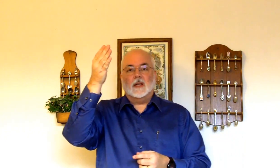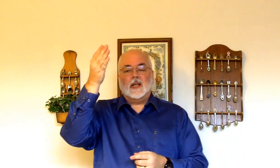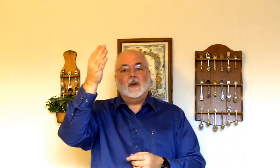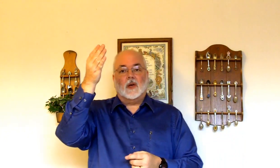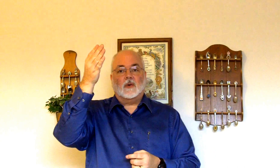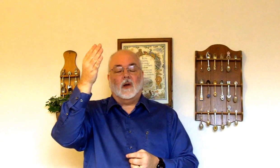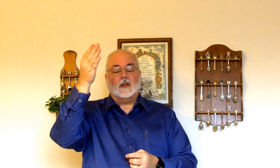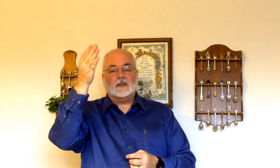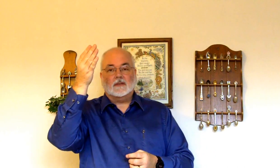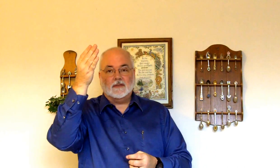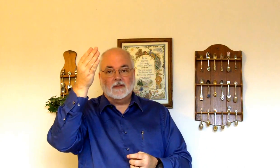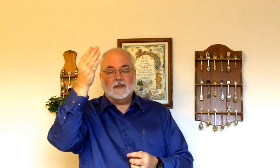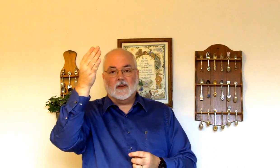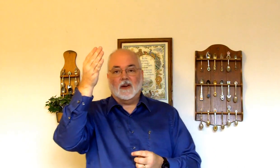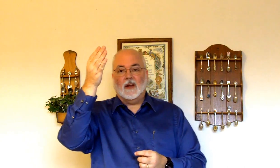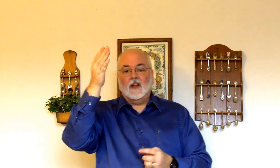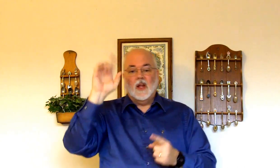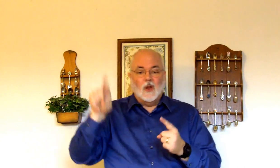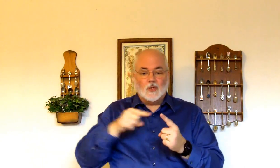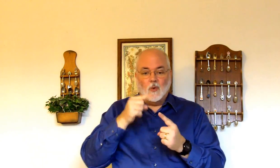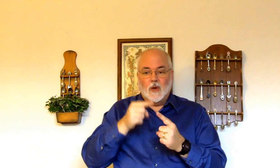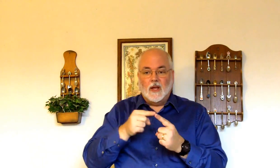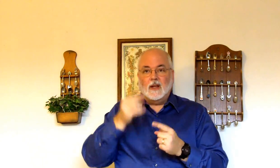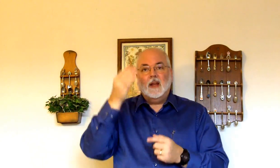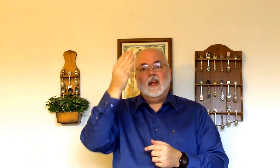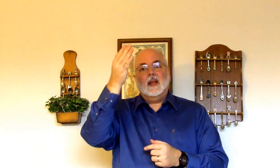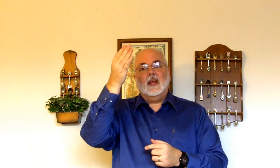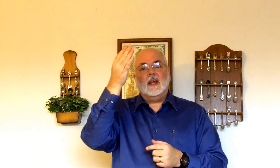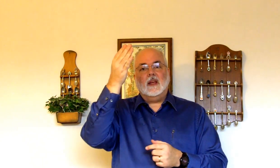Because now he's on a cross. Alright. So when. He.